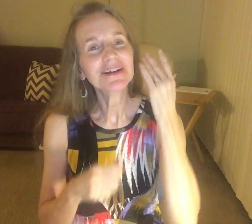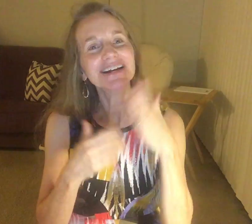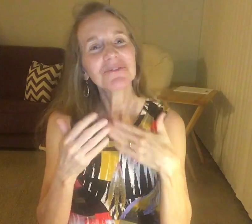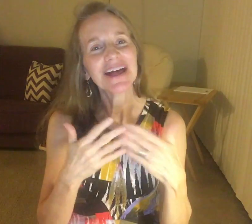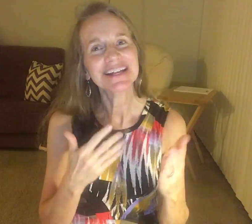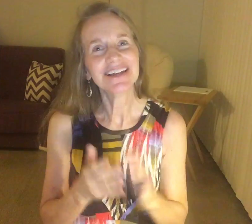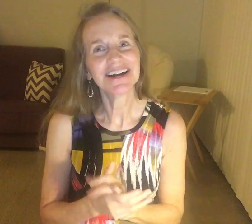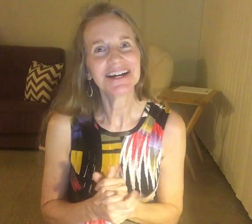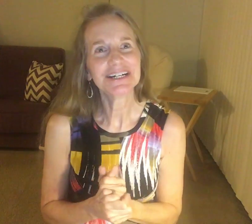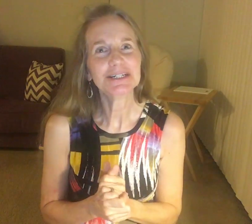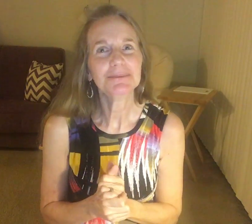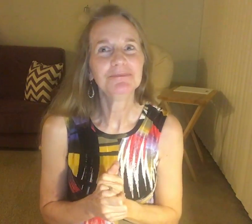when I, um,